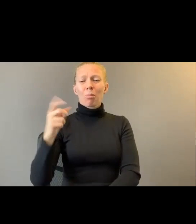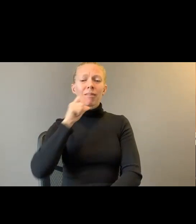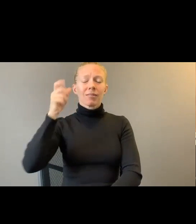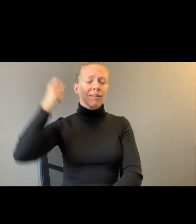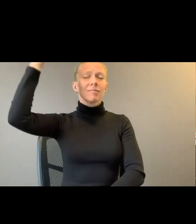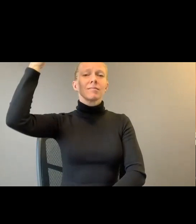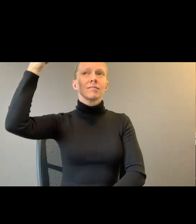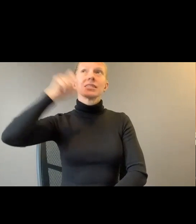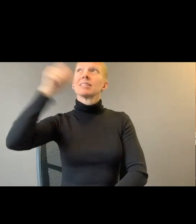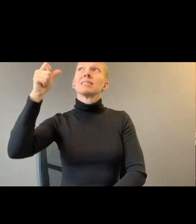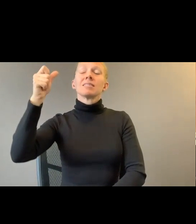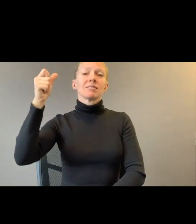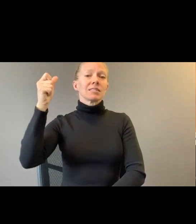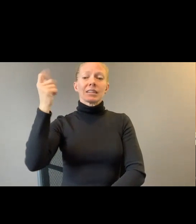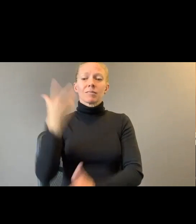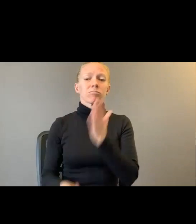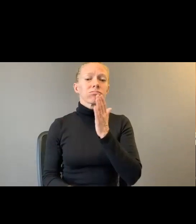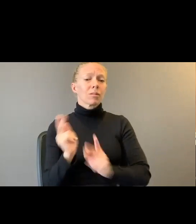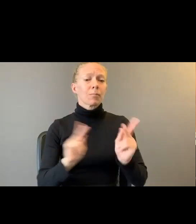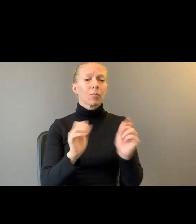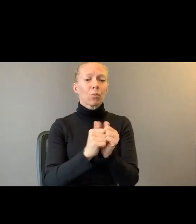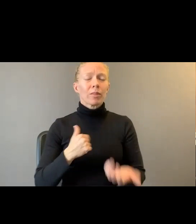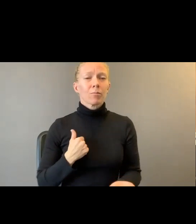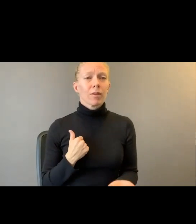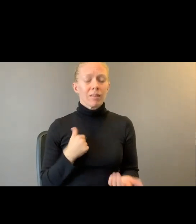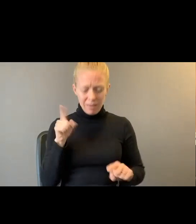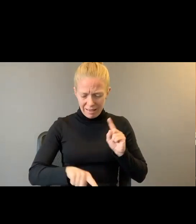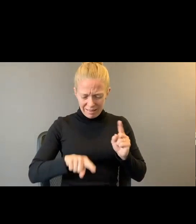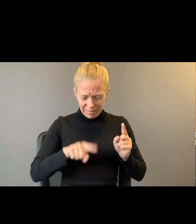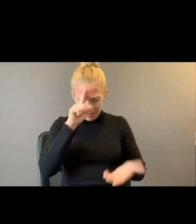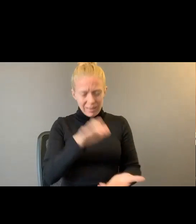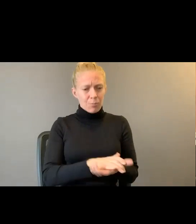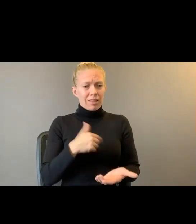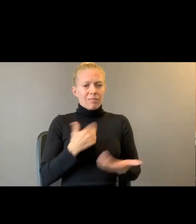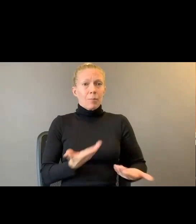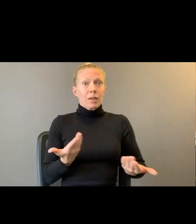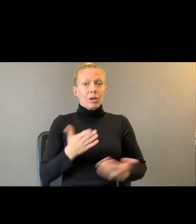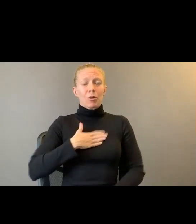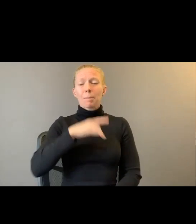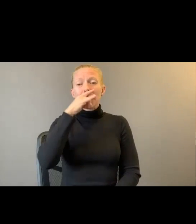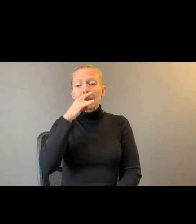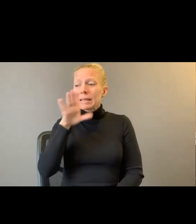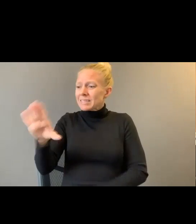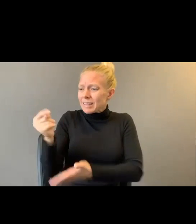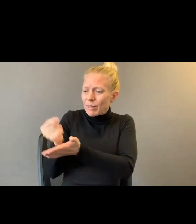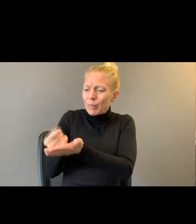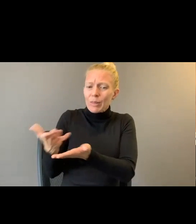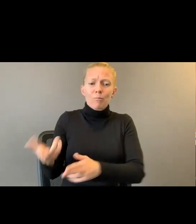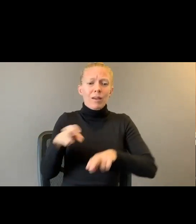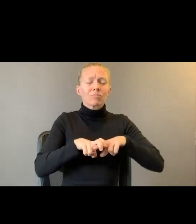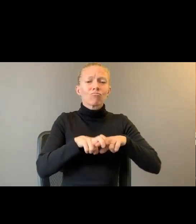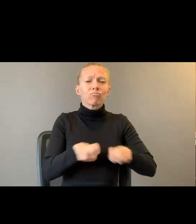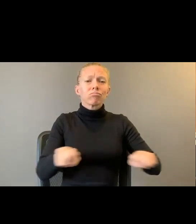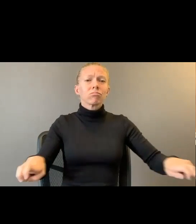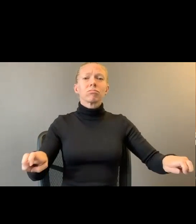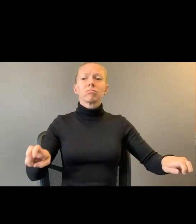Almost can't believe I'm lying here. My kids and the tag along therapist sitting nearby in tears with no thoughts of their monetary